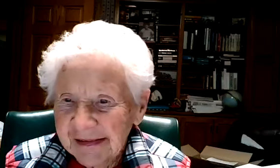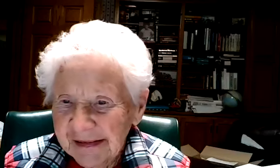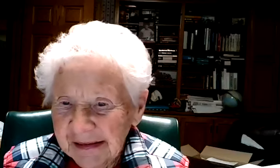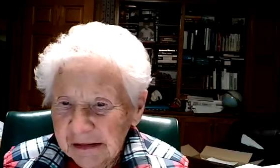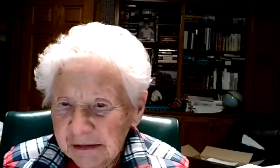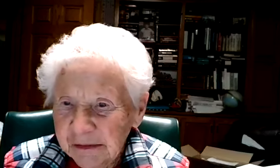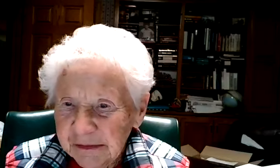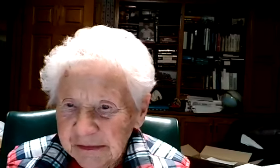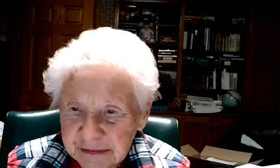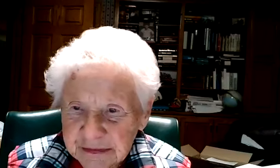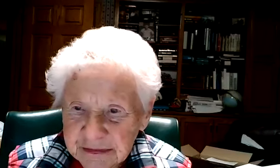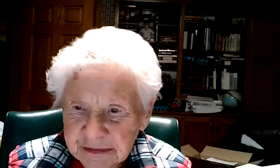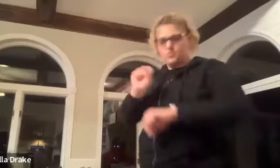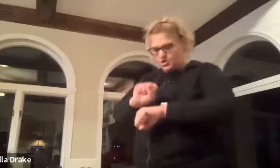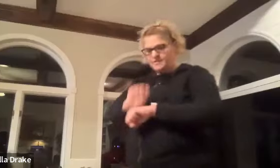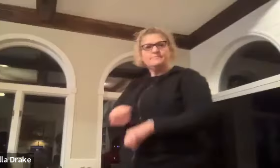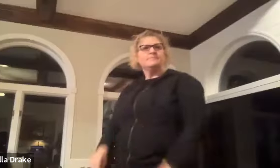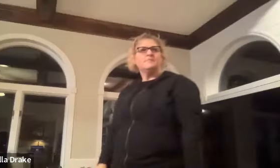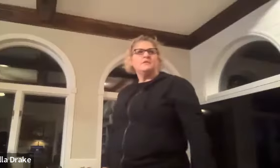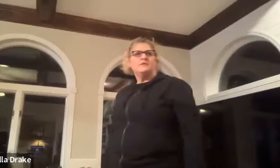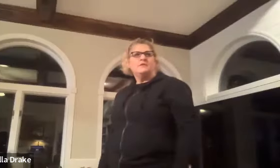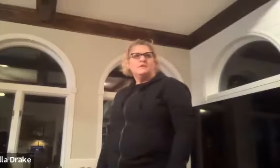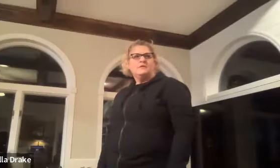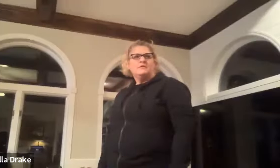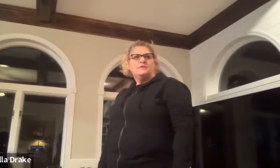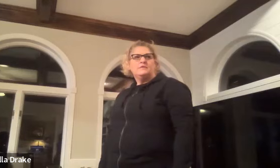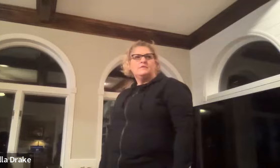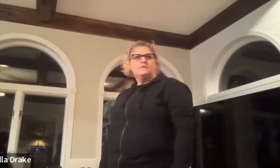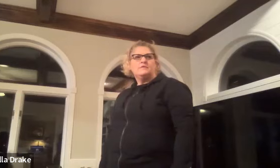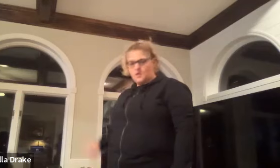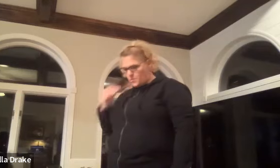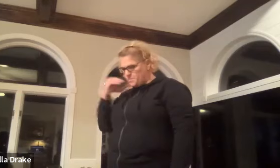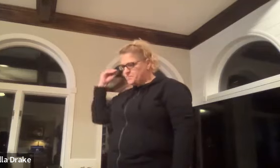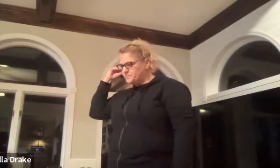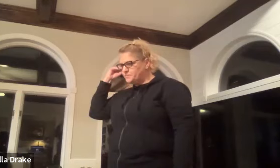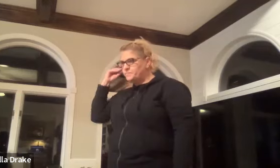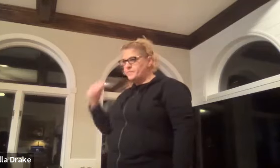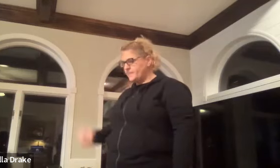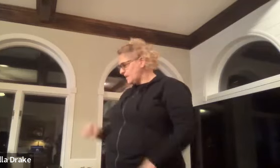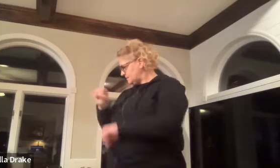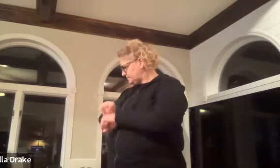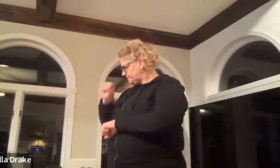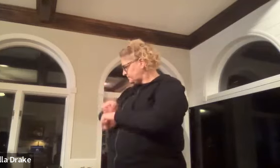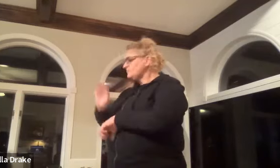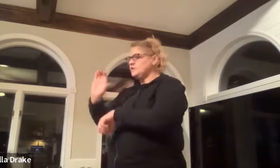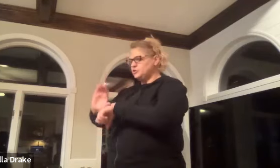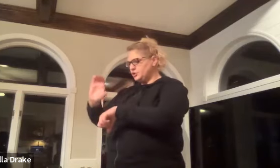work work work home home okay church